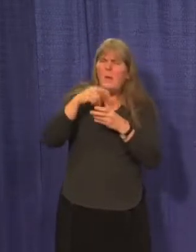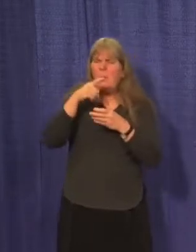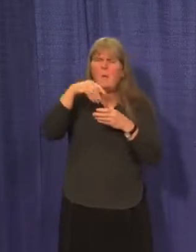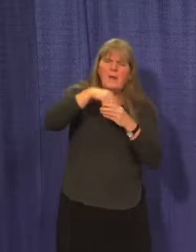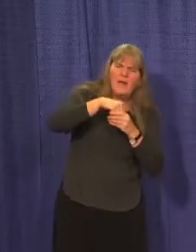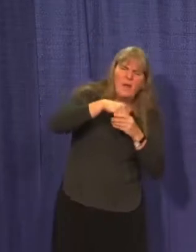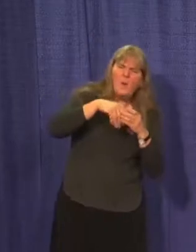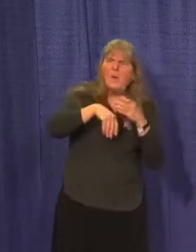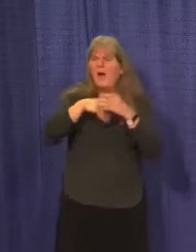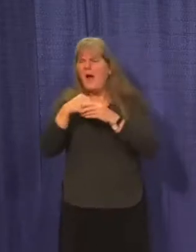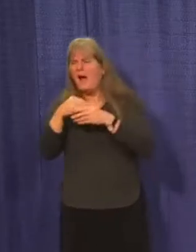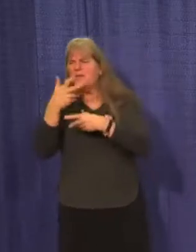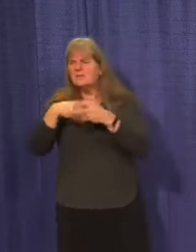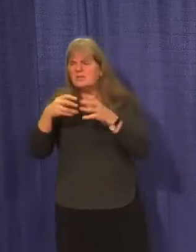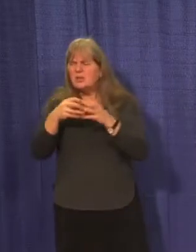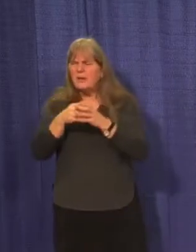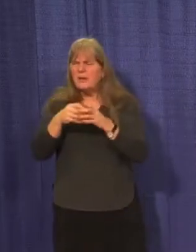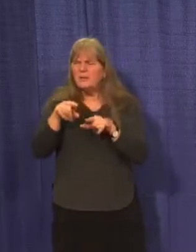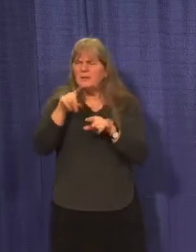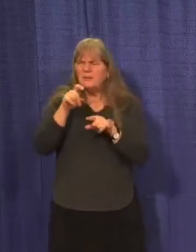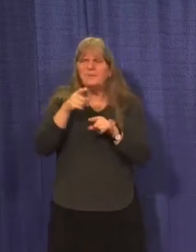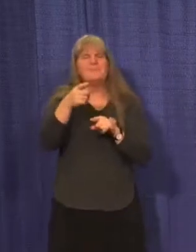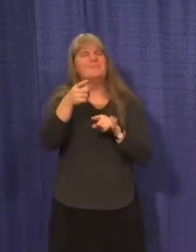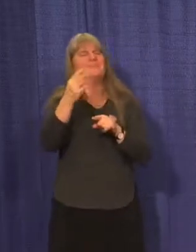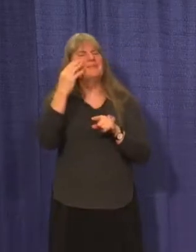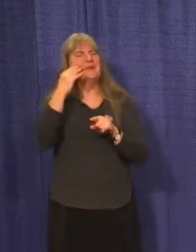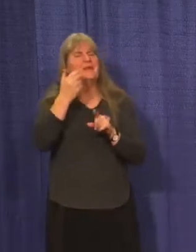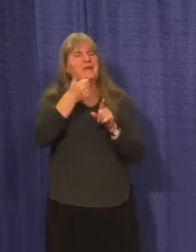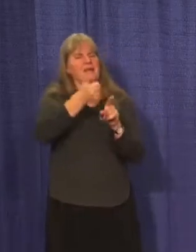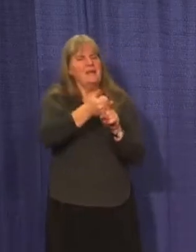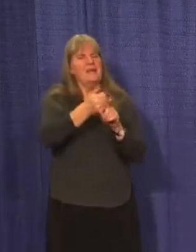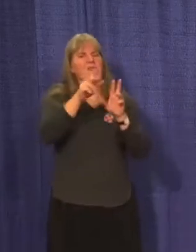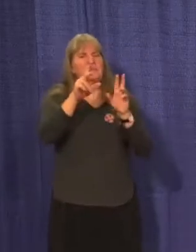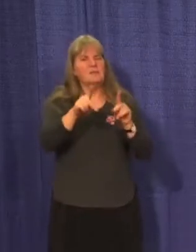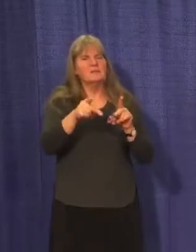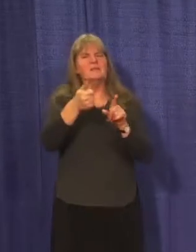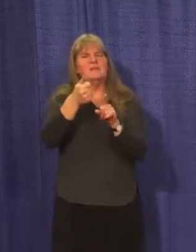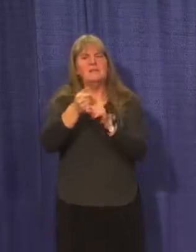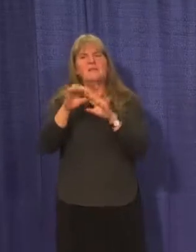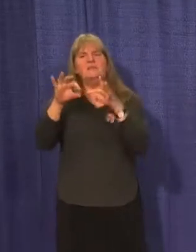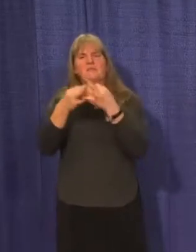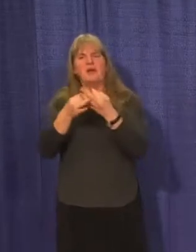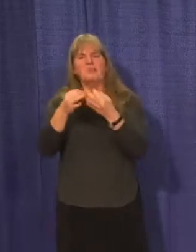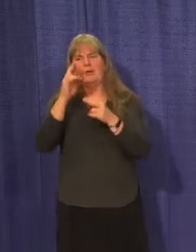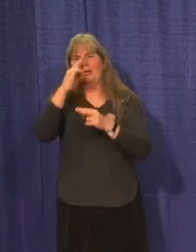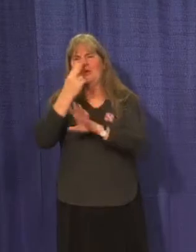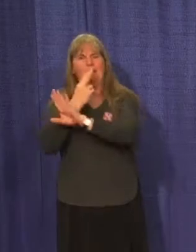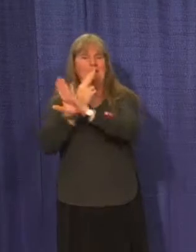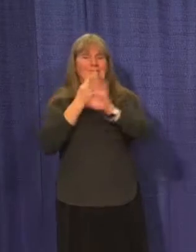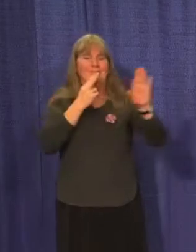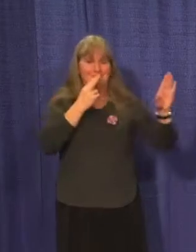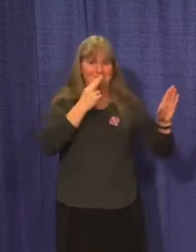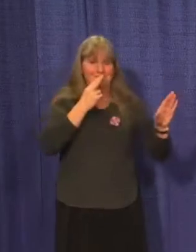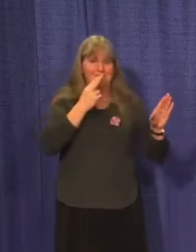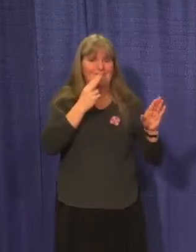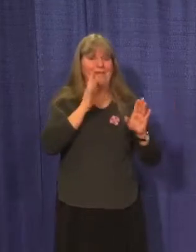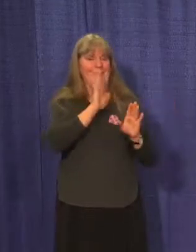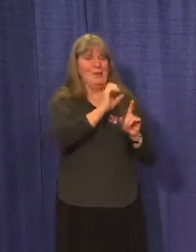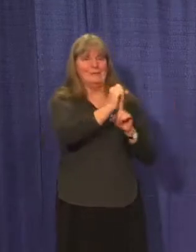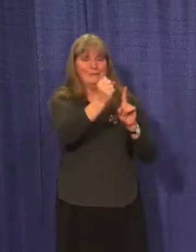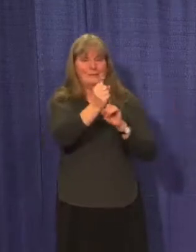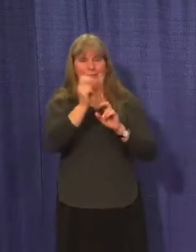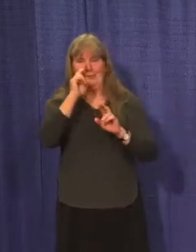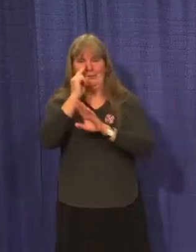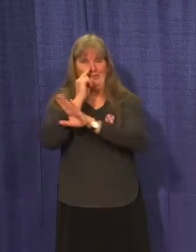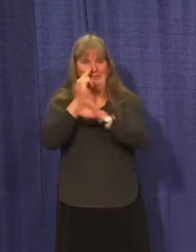what's out. It is true that each person or family has different circumstances that have to be considered. I know